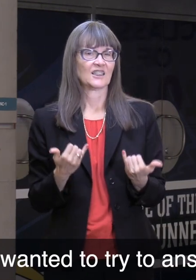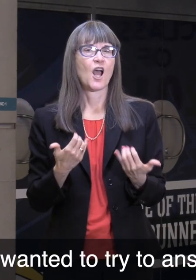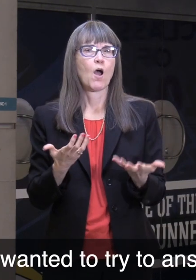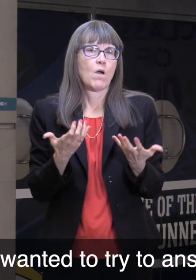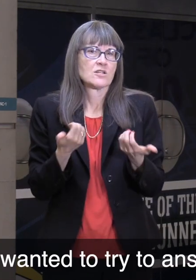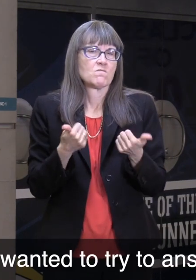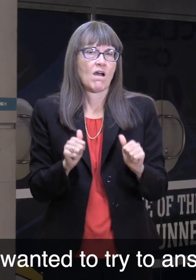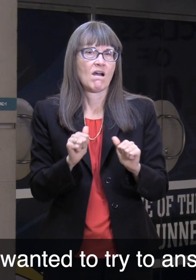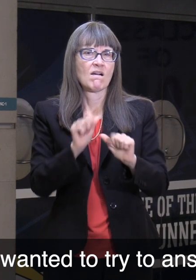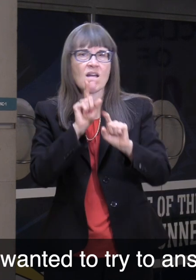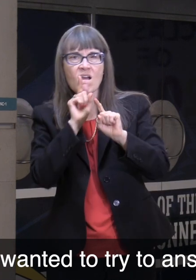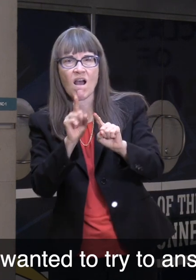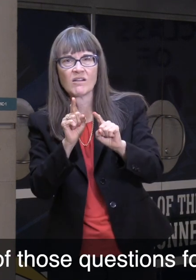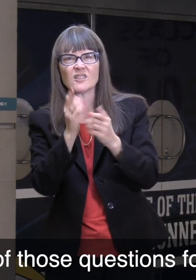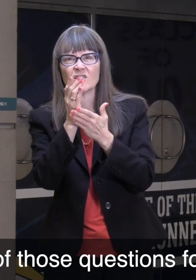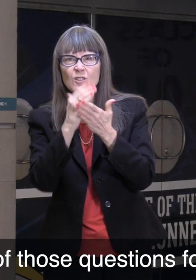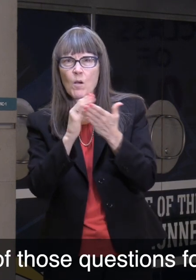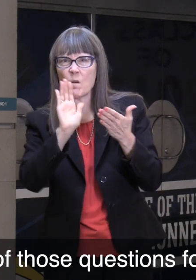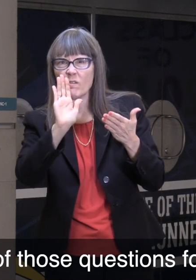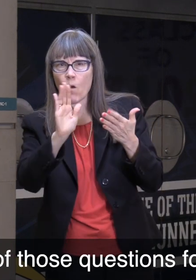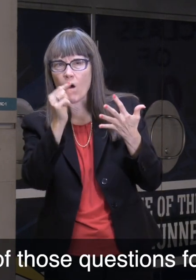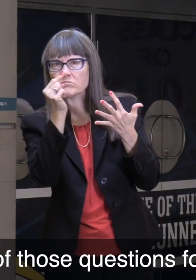So I wanted to try to answer some of those questions for you.